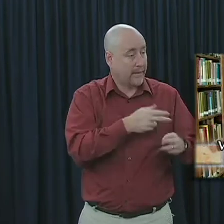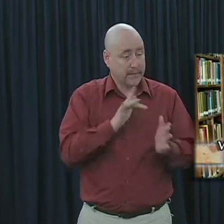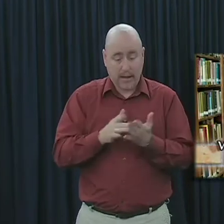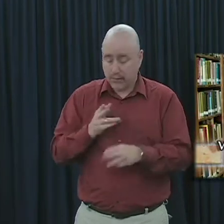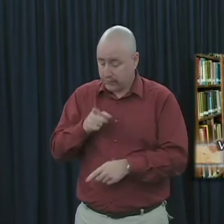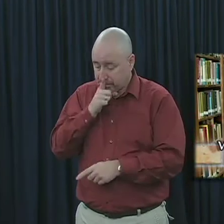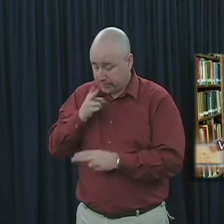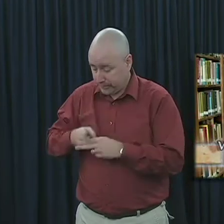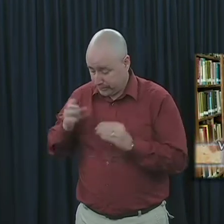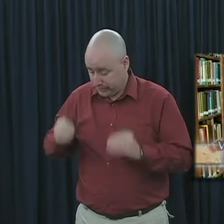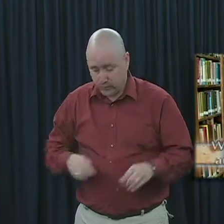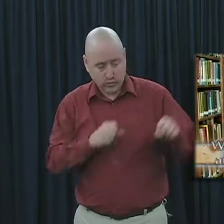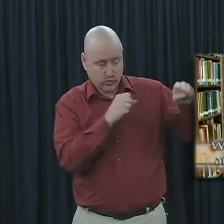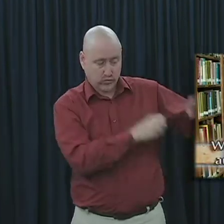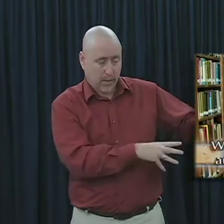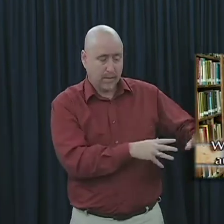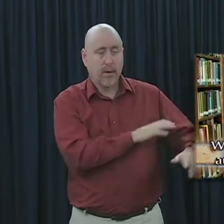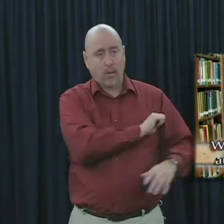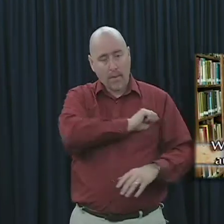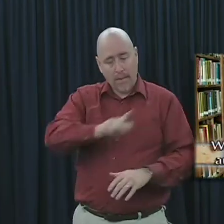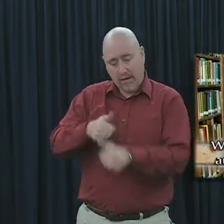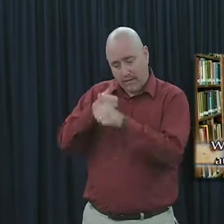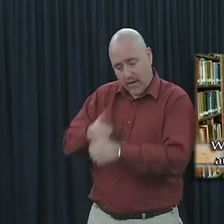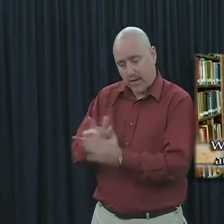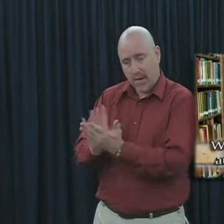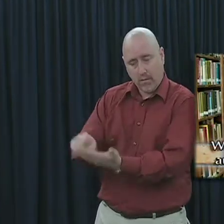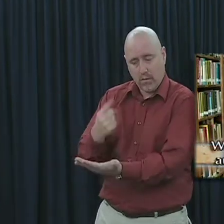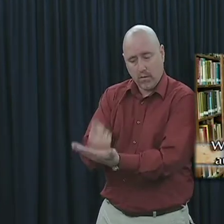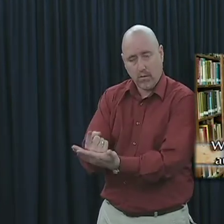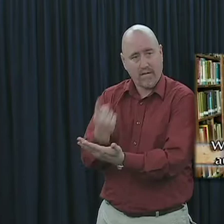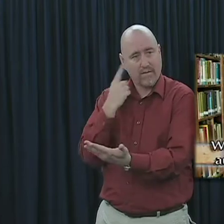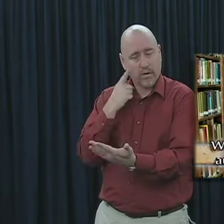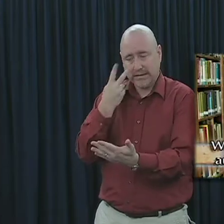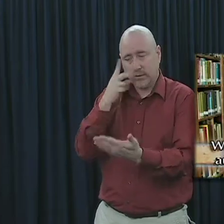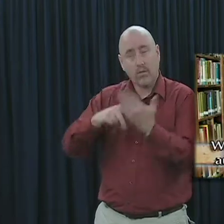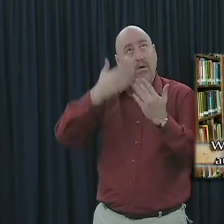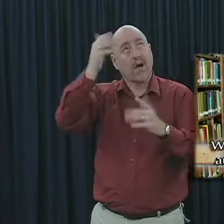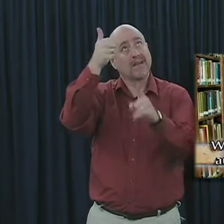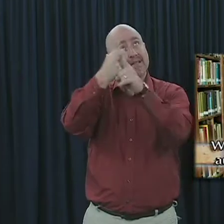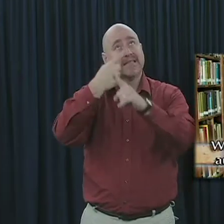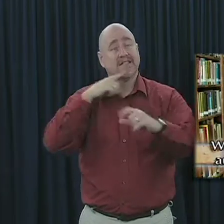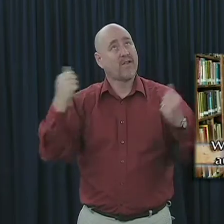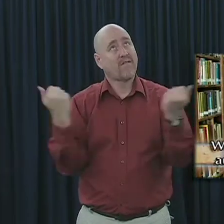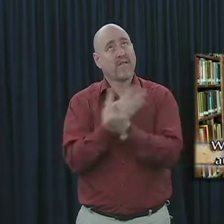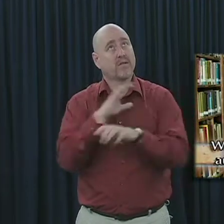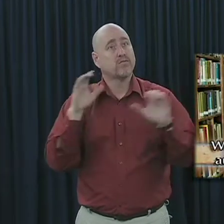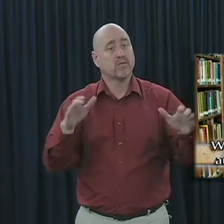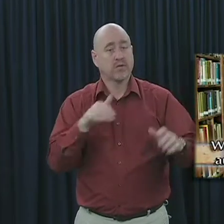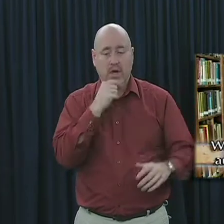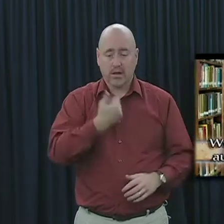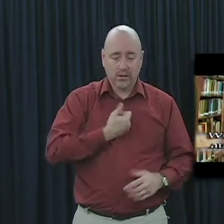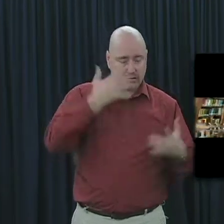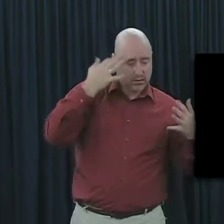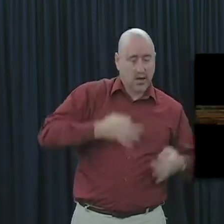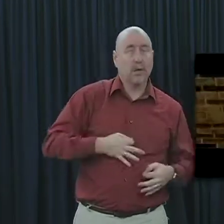found in the Bible. And we're going to have to return to the Bible for a thus saith the Lord for all that we do and say.